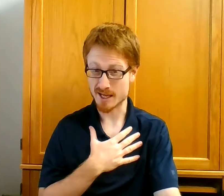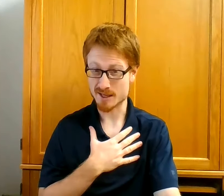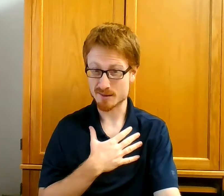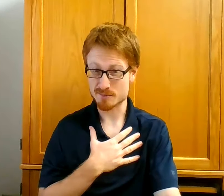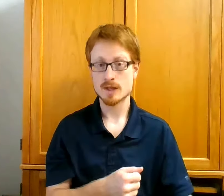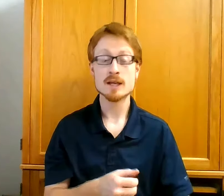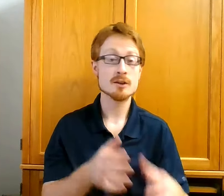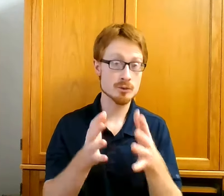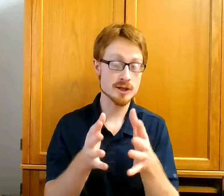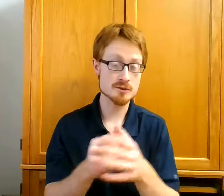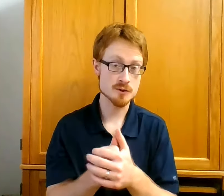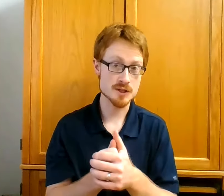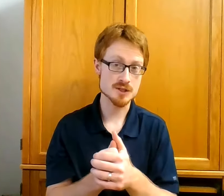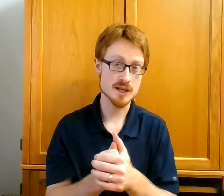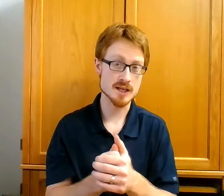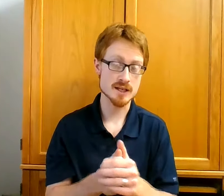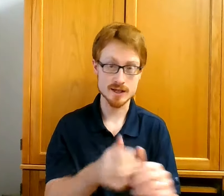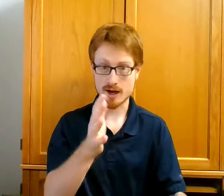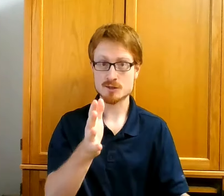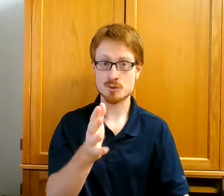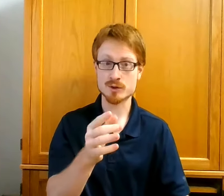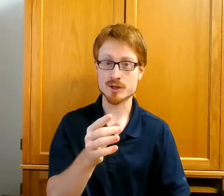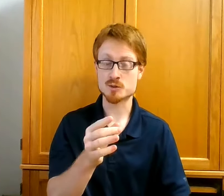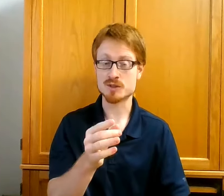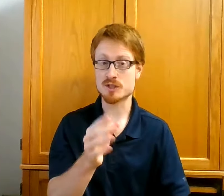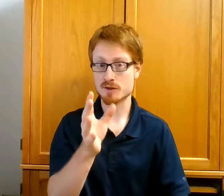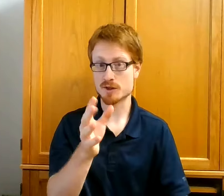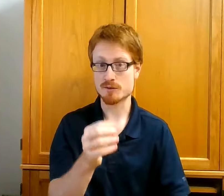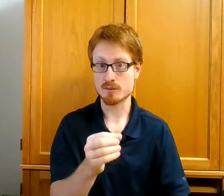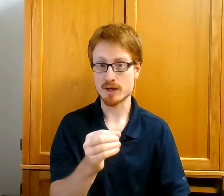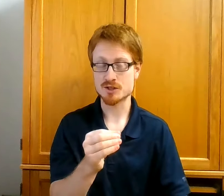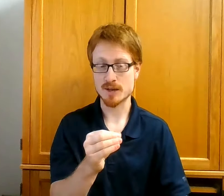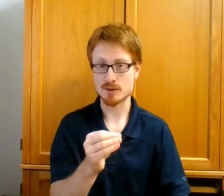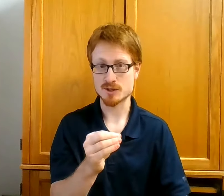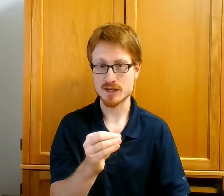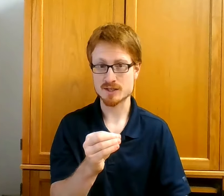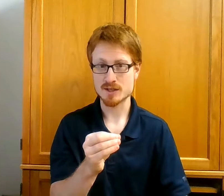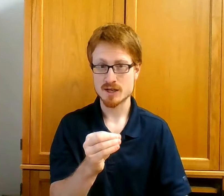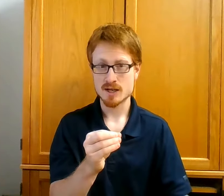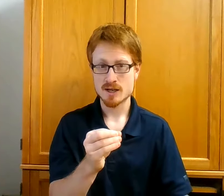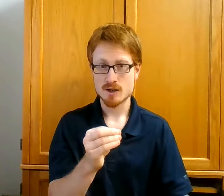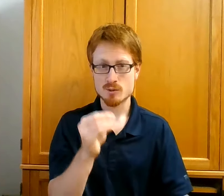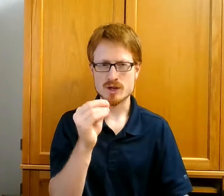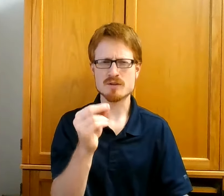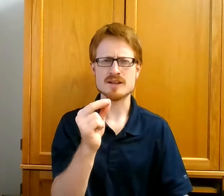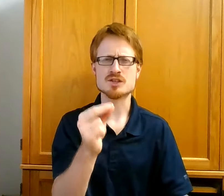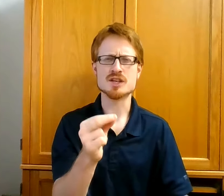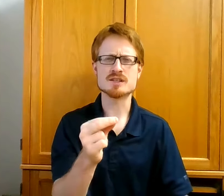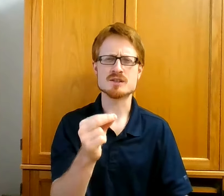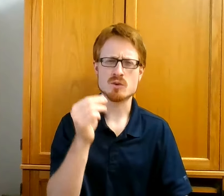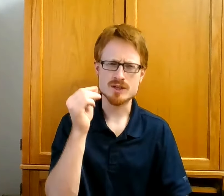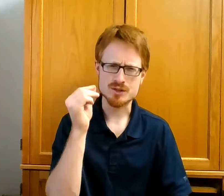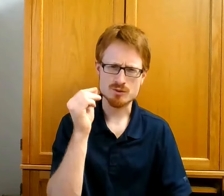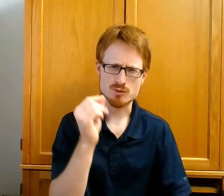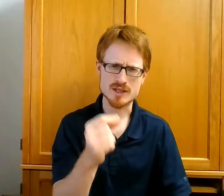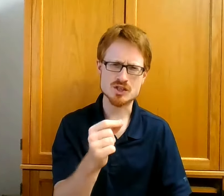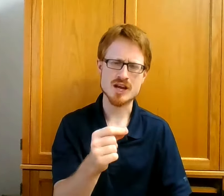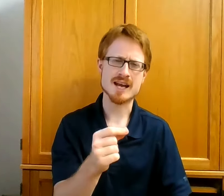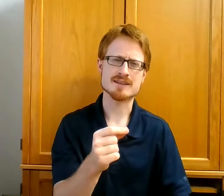In the readings for this Sunday, the gospel reading specifically from Mark chapter 6, we hear that Jesus was rejected